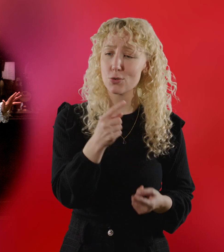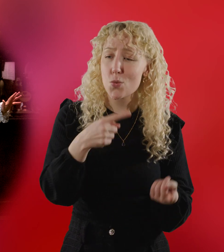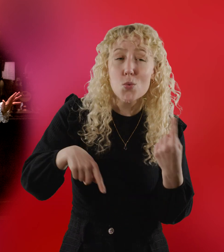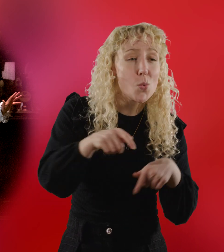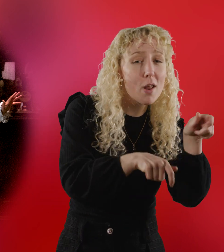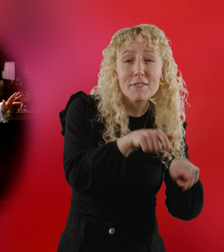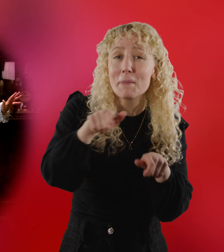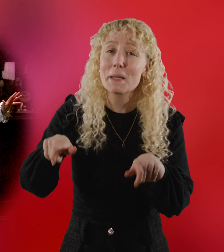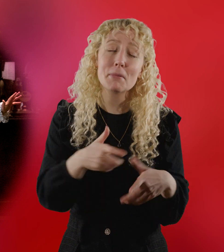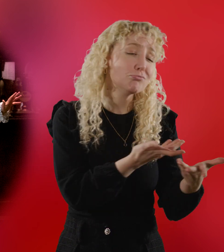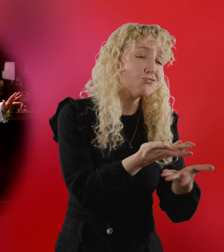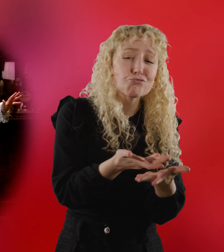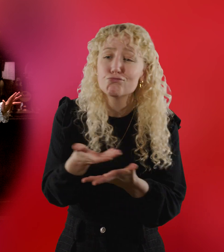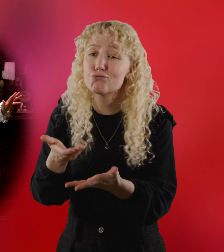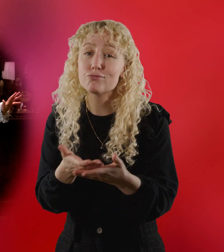Even those who are down on their luck.